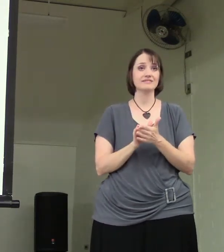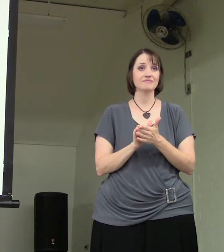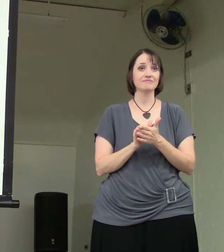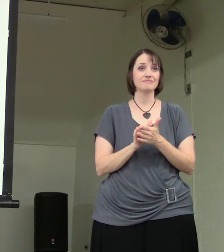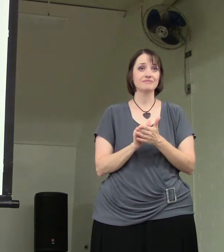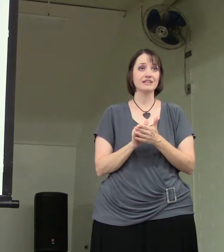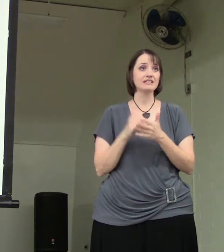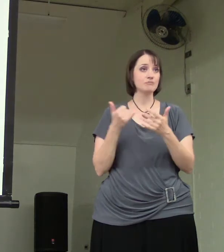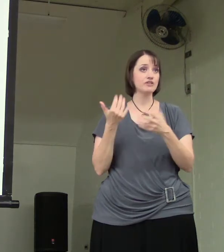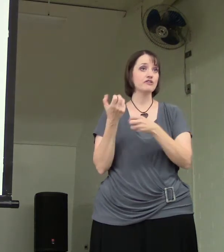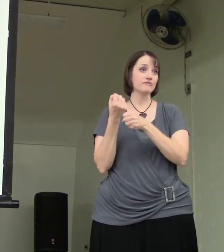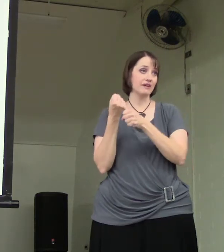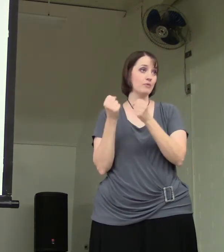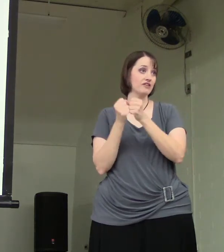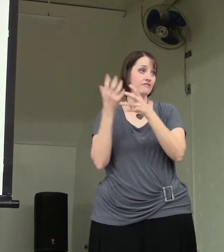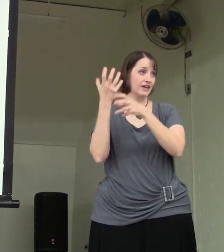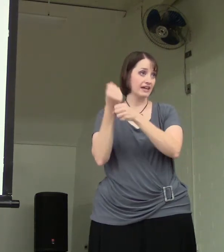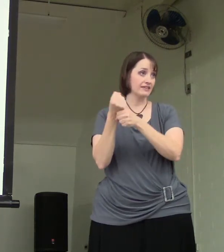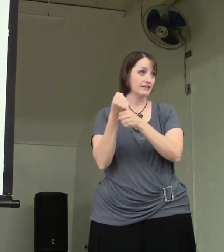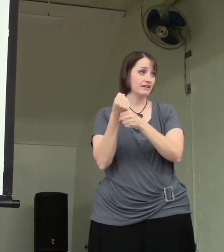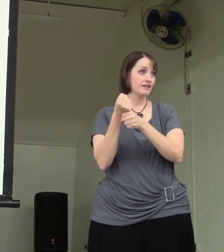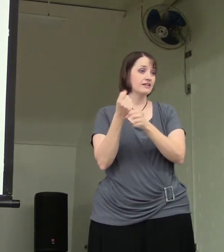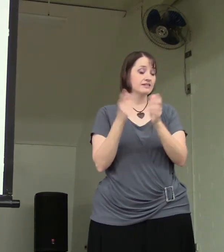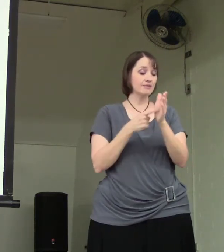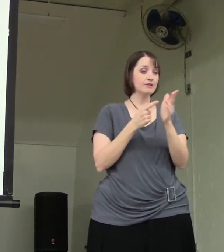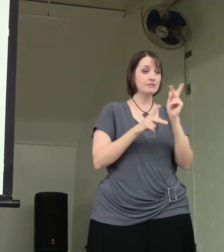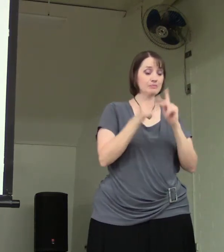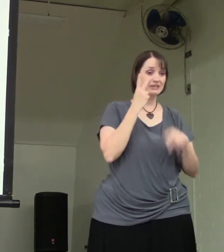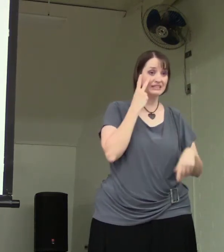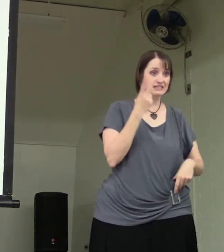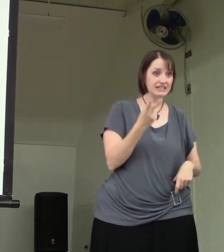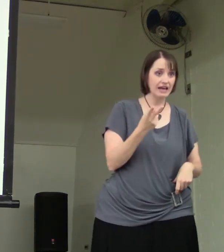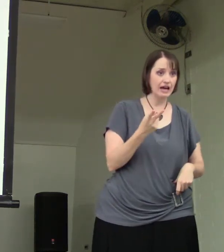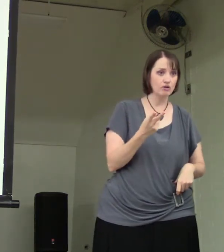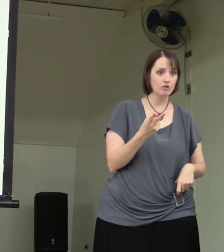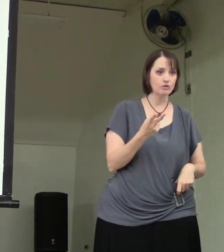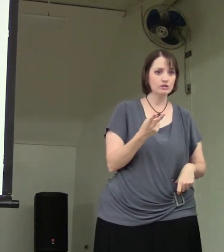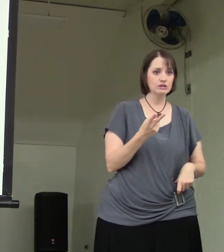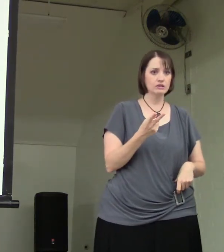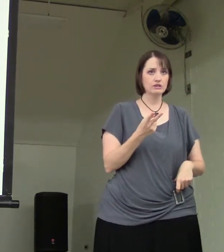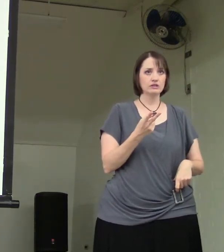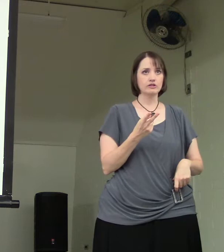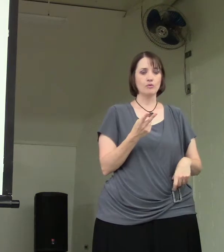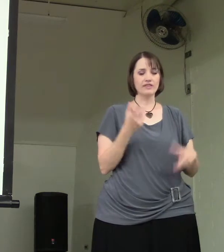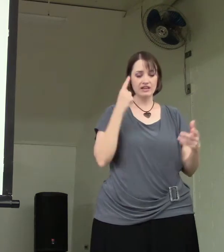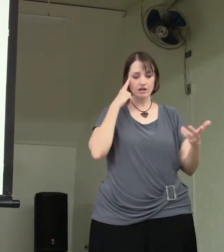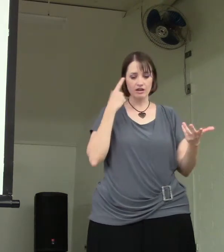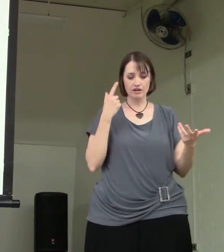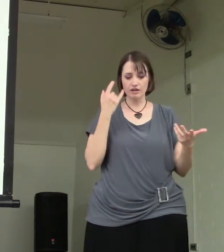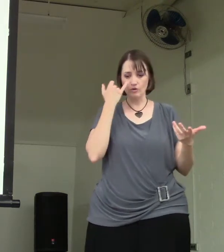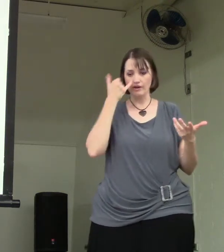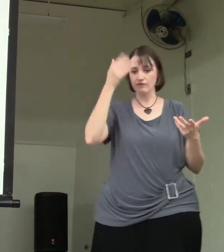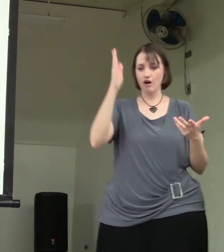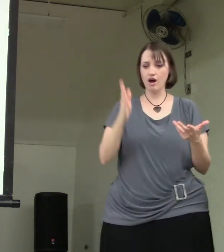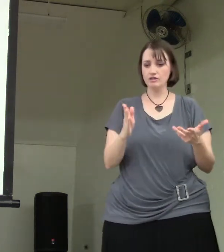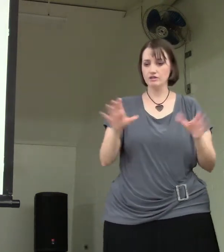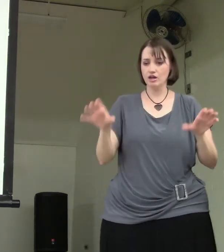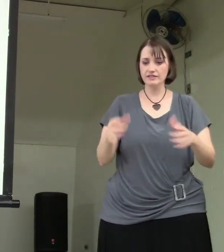with your faith. Sometimes people need to see that. Oh, you we think, you know, if God does